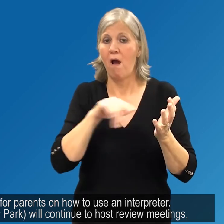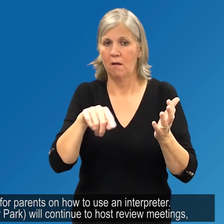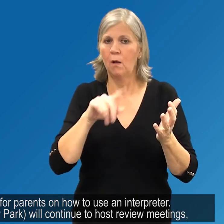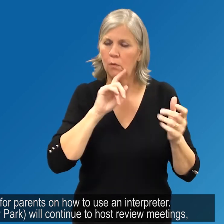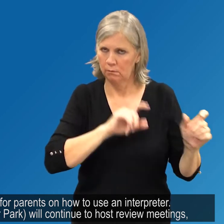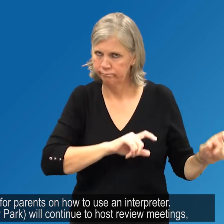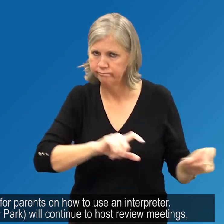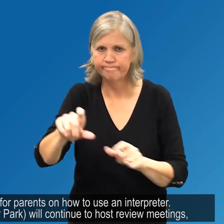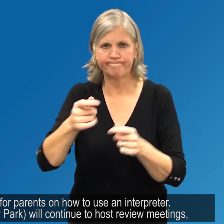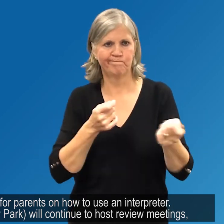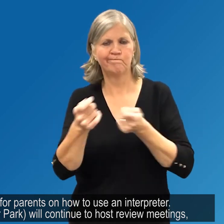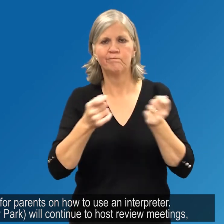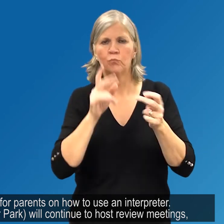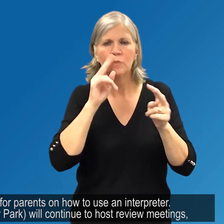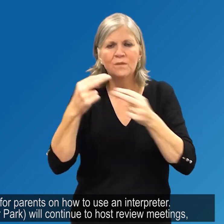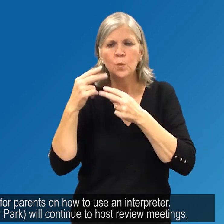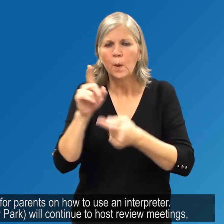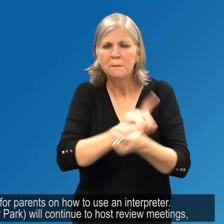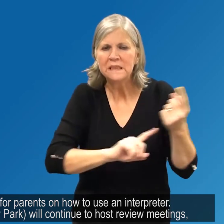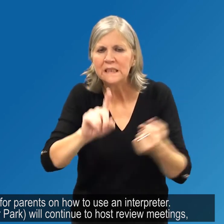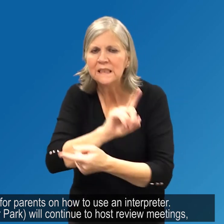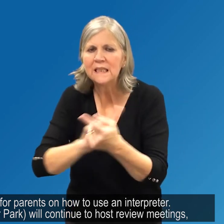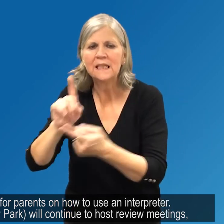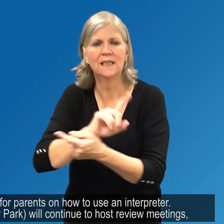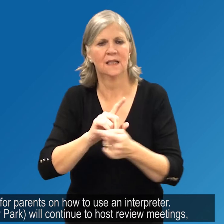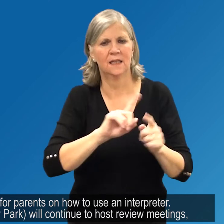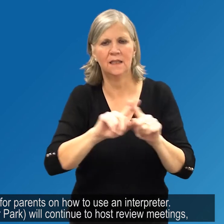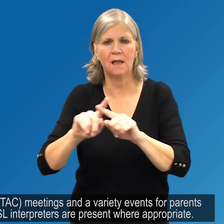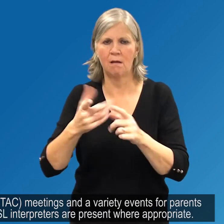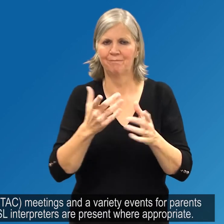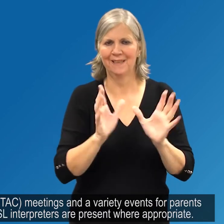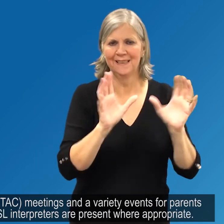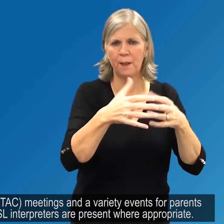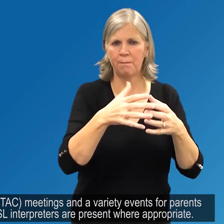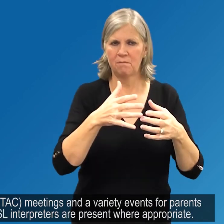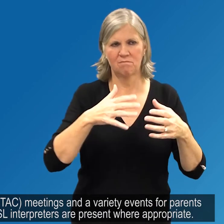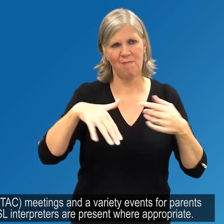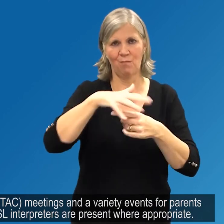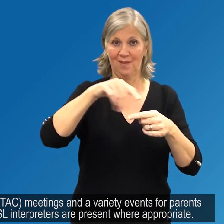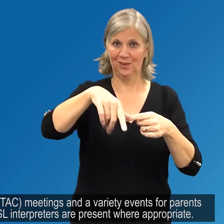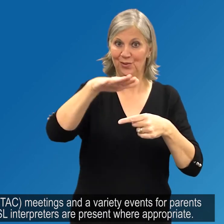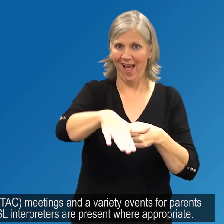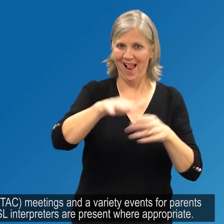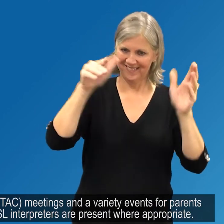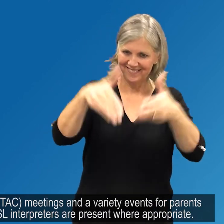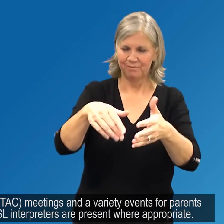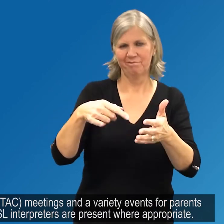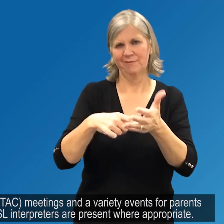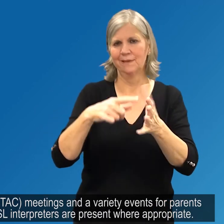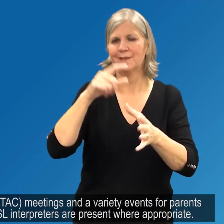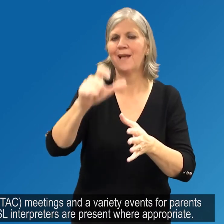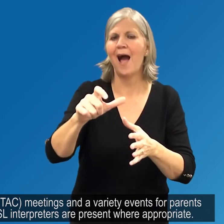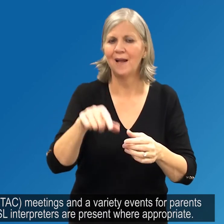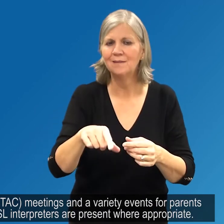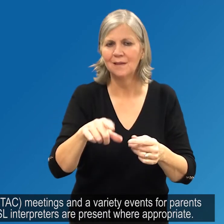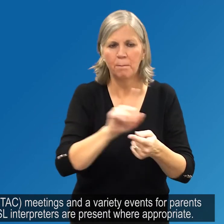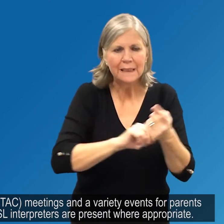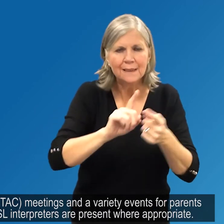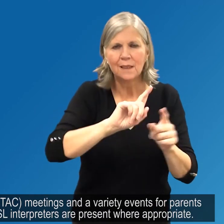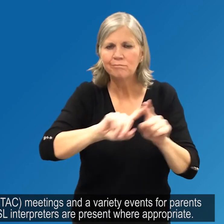Team Around the Child meetings and a variety of events for parents to attend ensuring BSL interpreters are